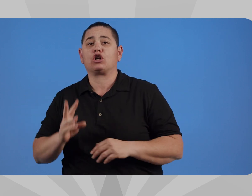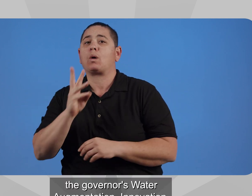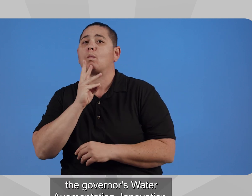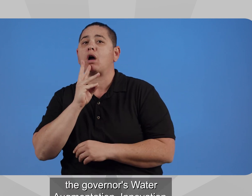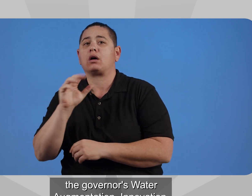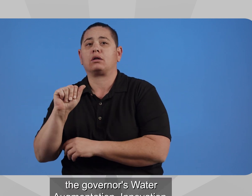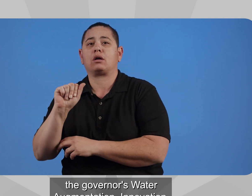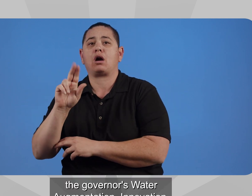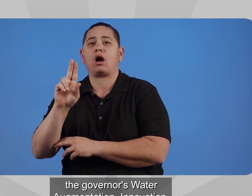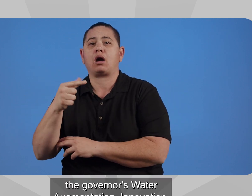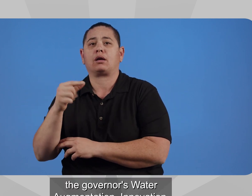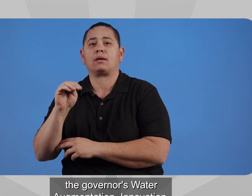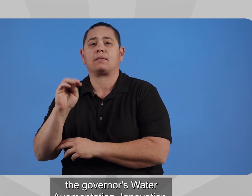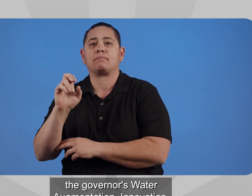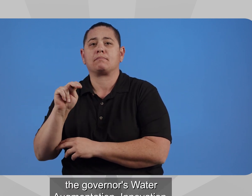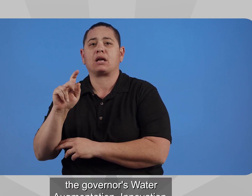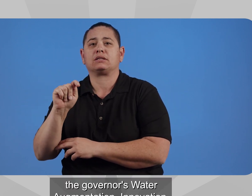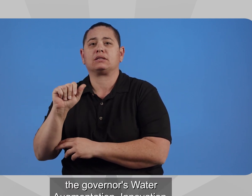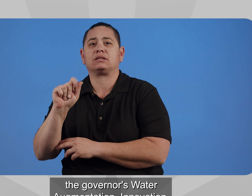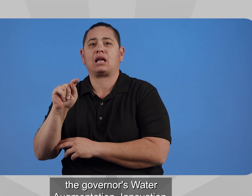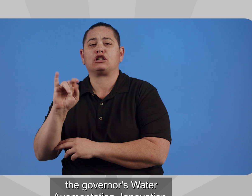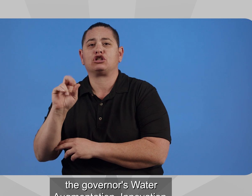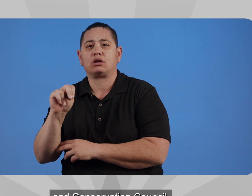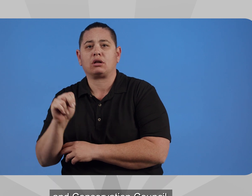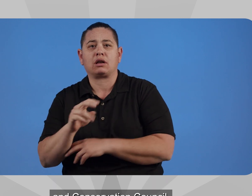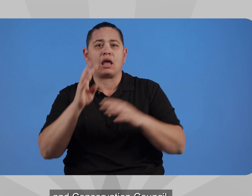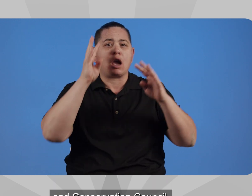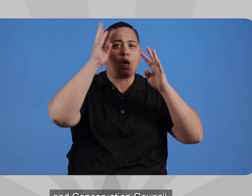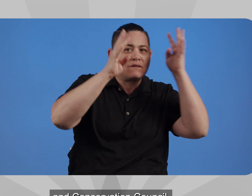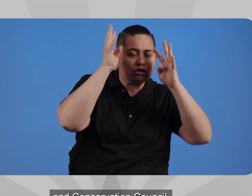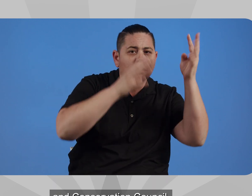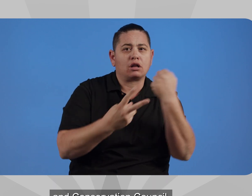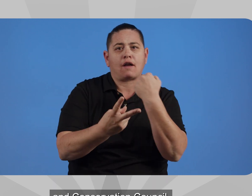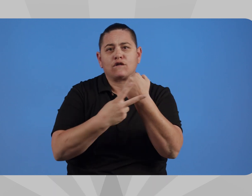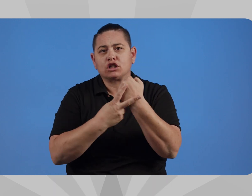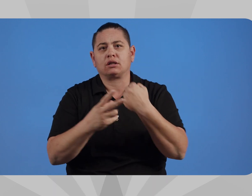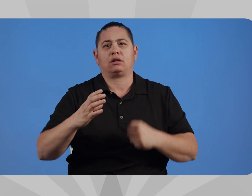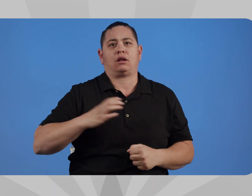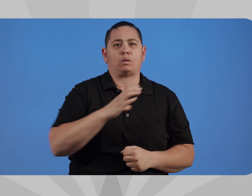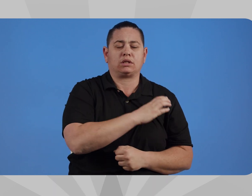the Governor's Water Augmentation, Innovation, and Conservation Council,